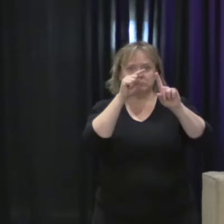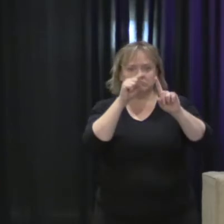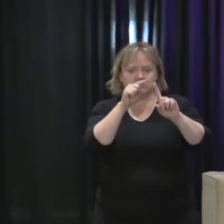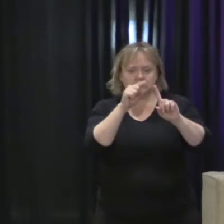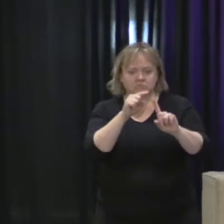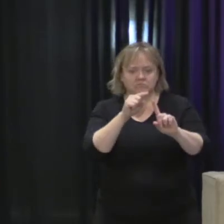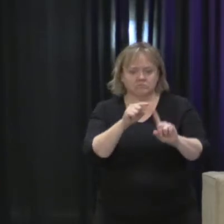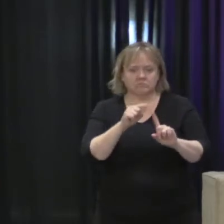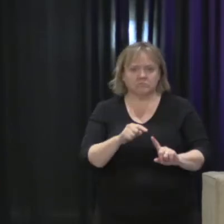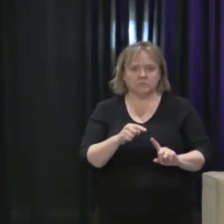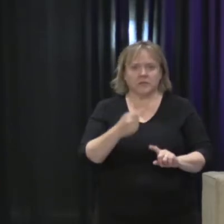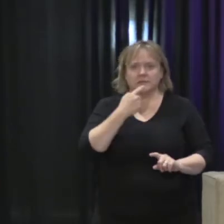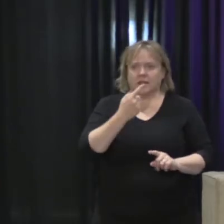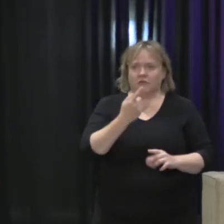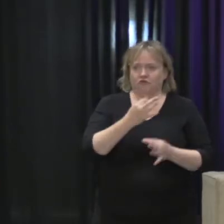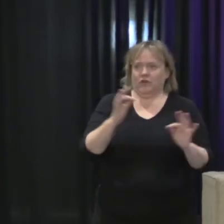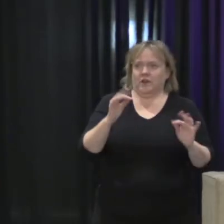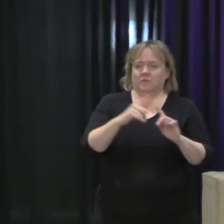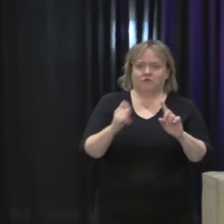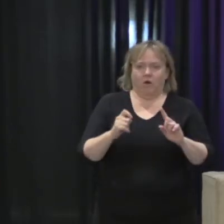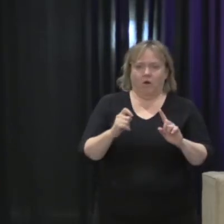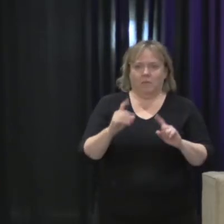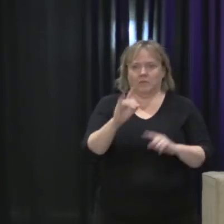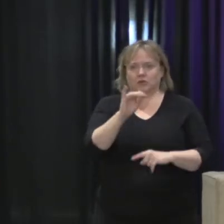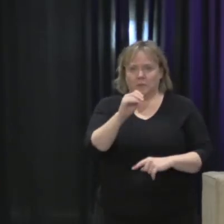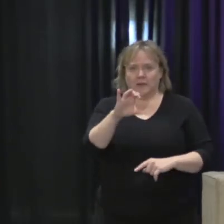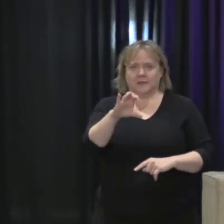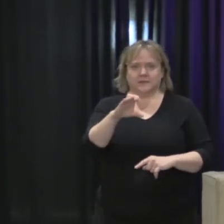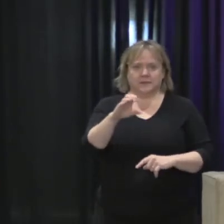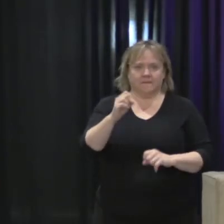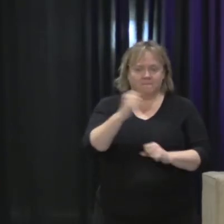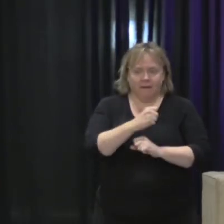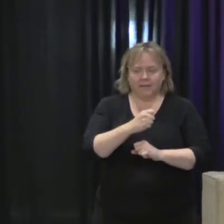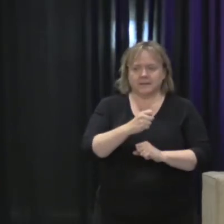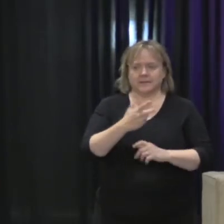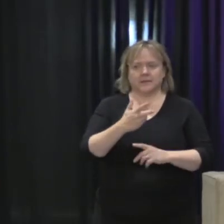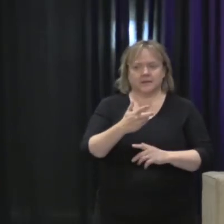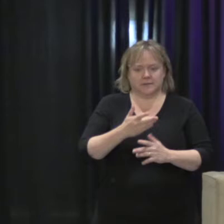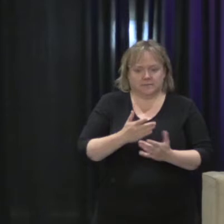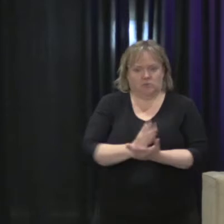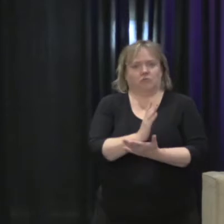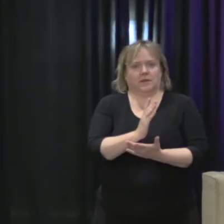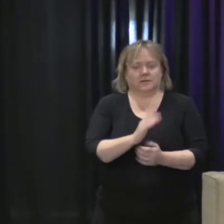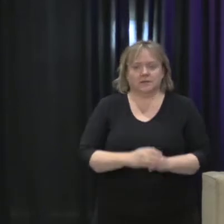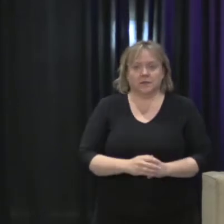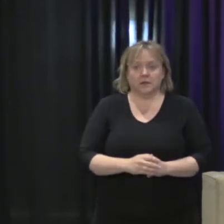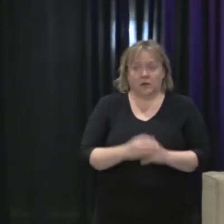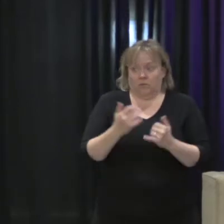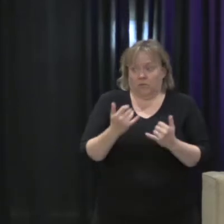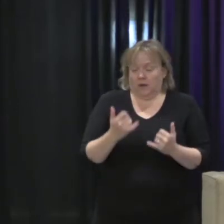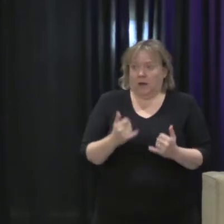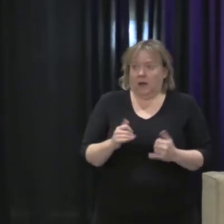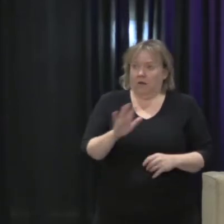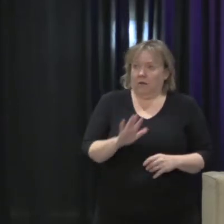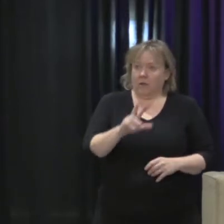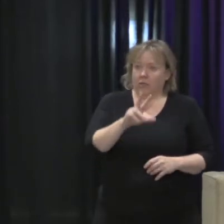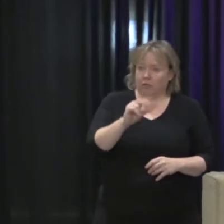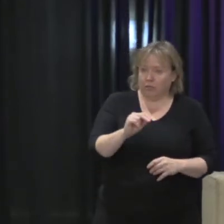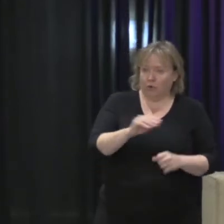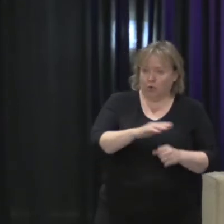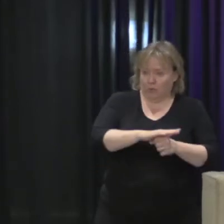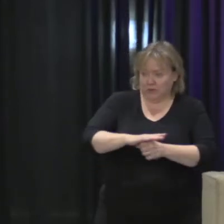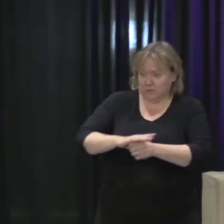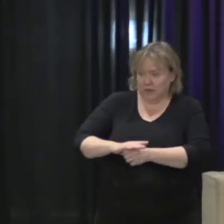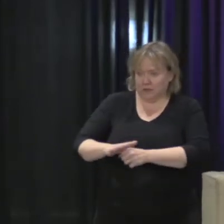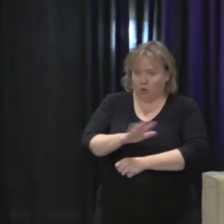freedom from domestic violence is a fundamental human right. And at this point, over 30 municipalities across the country have adopted these